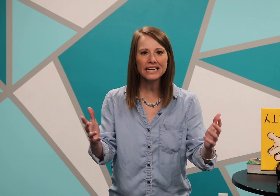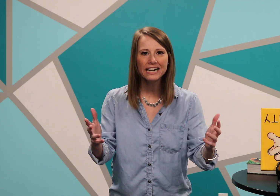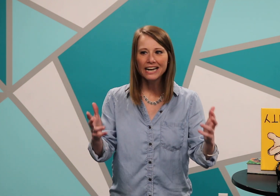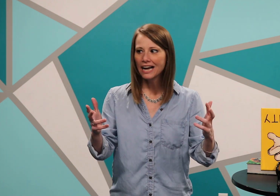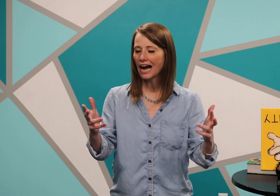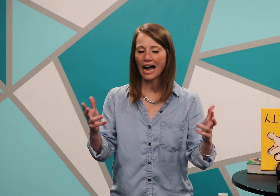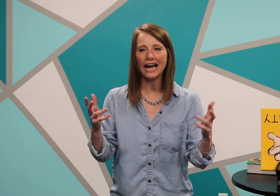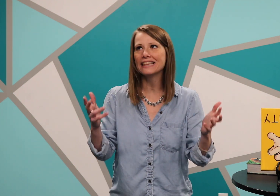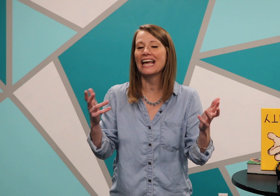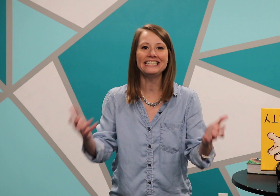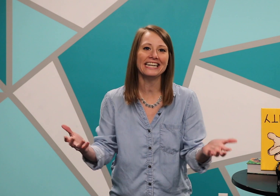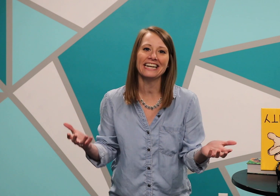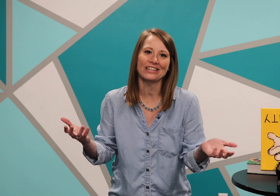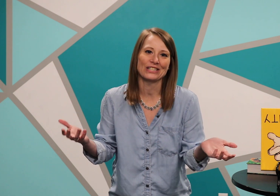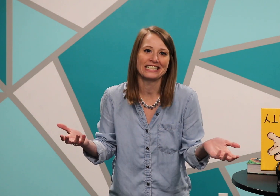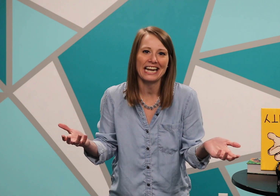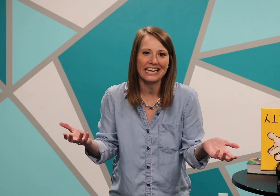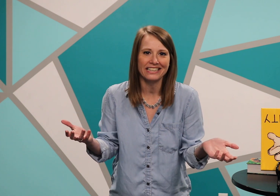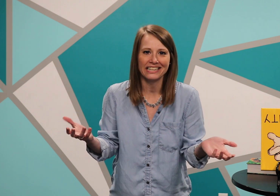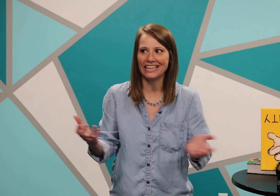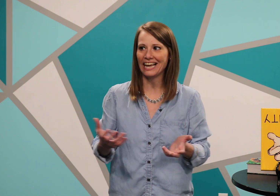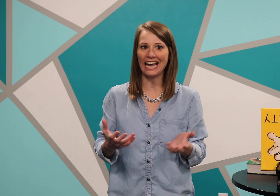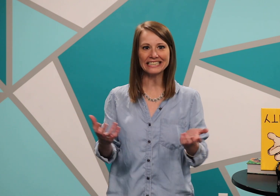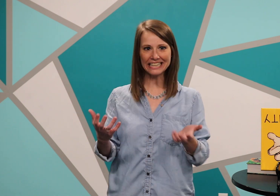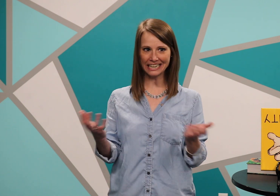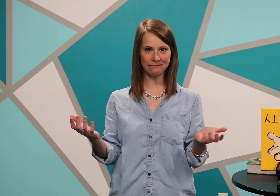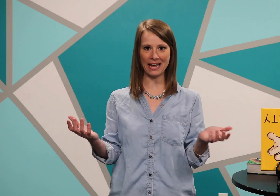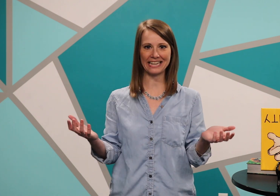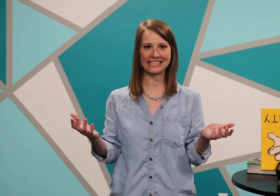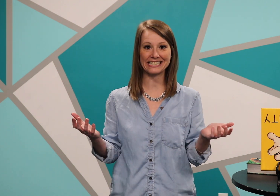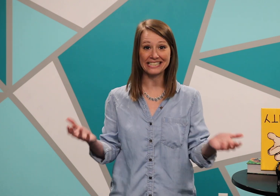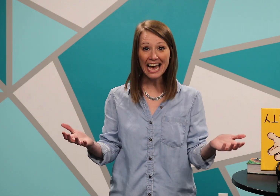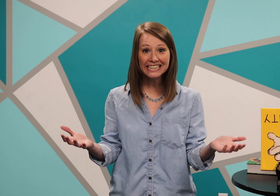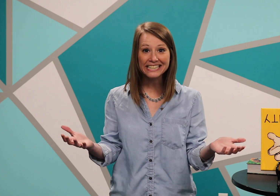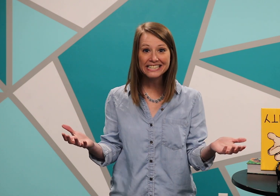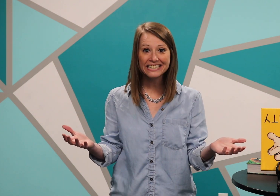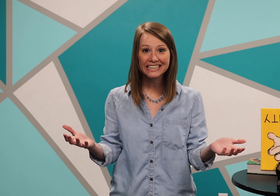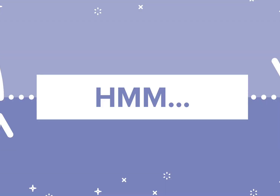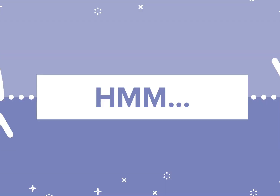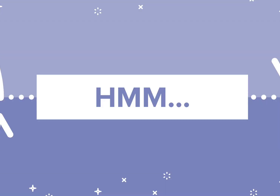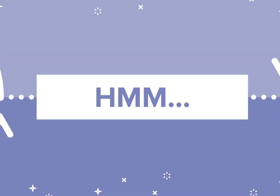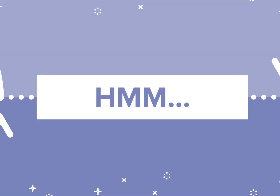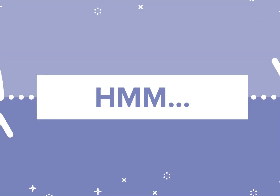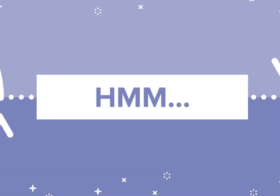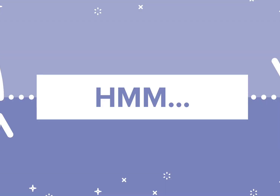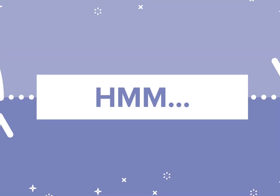they didn't understand. It didn't make sense. Hmm.